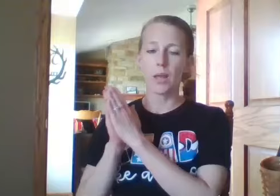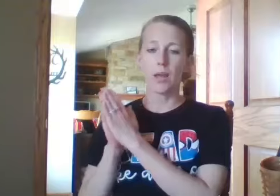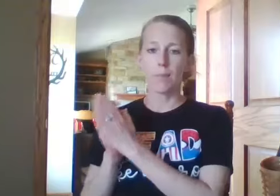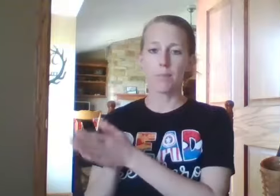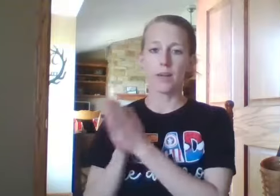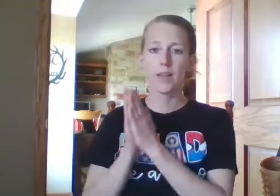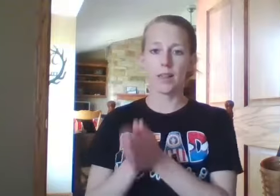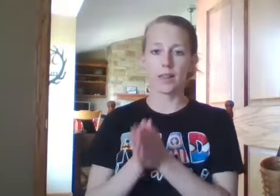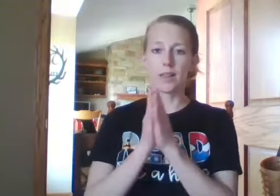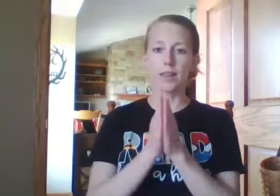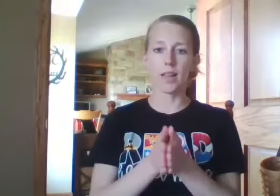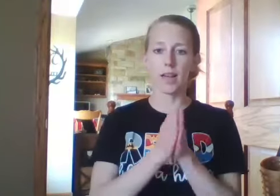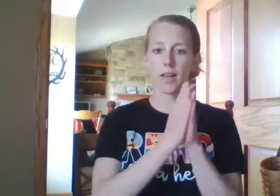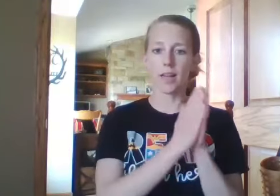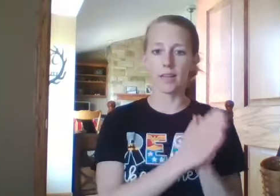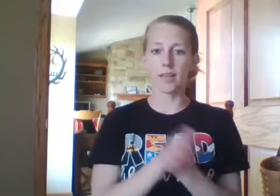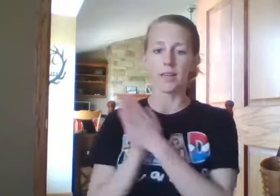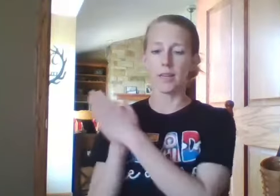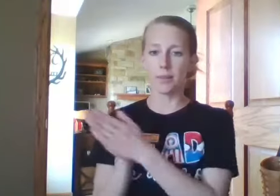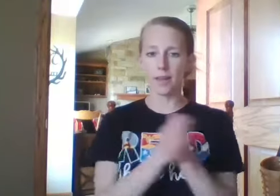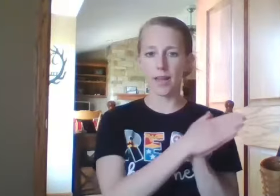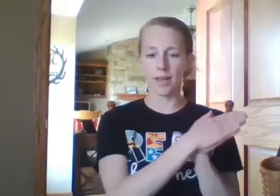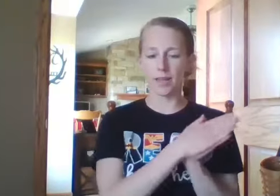P, l, u, gu, plug.